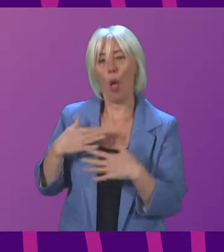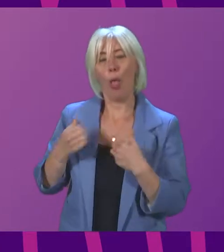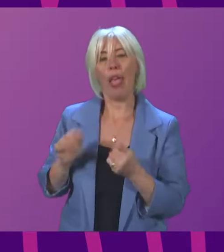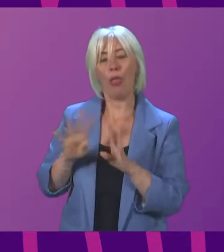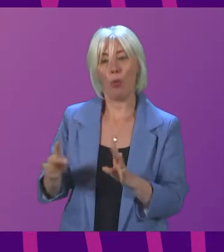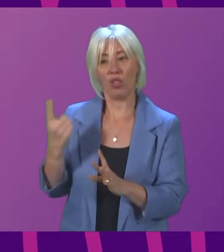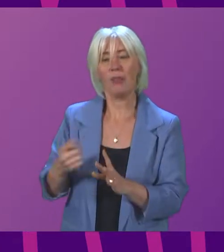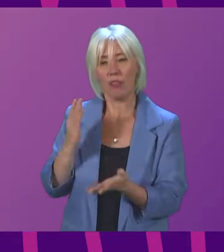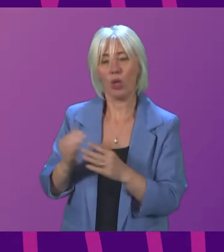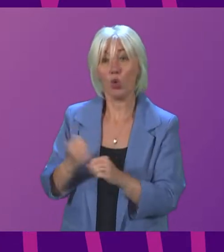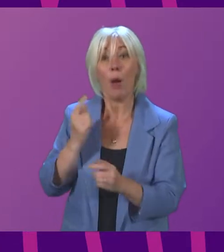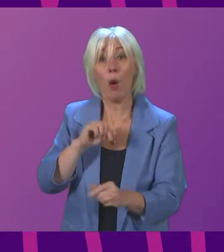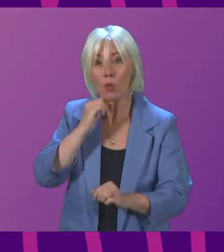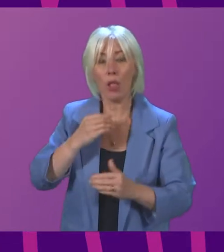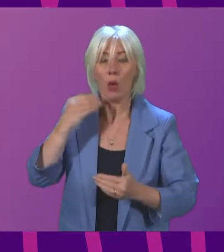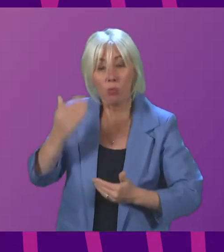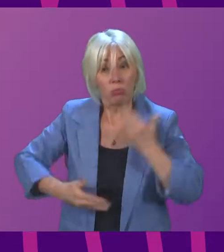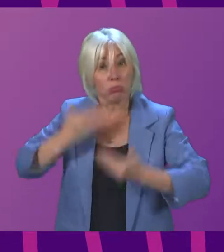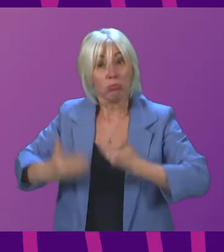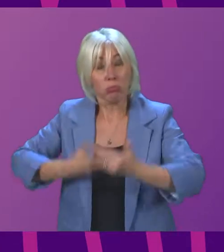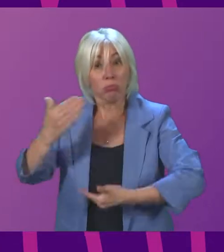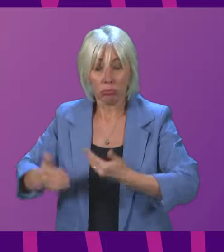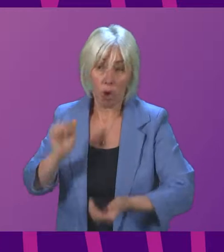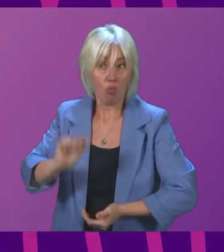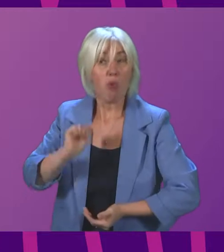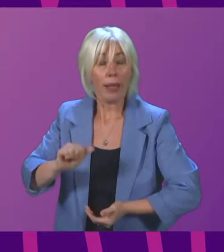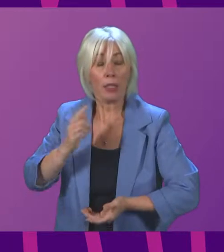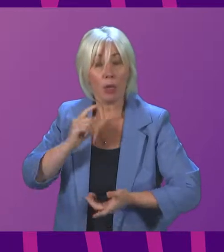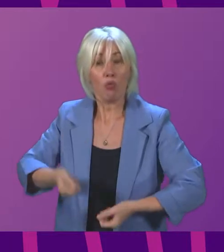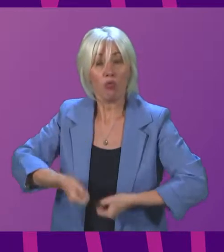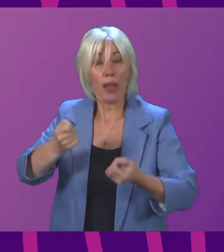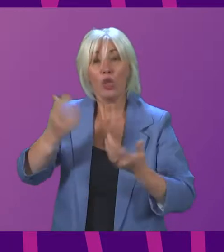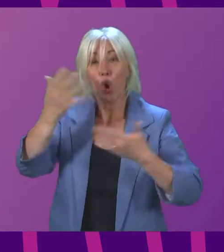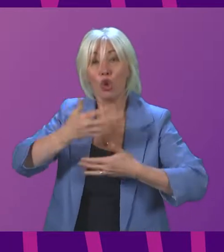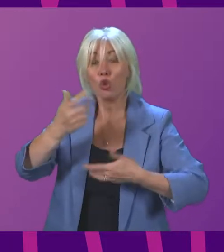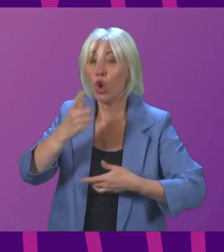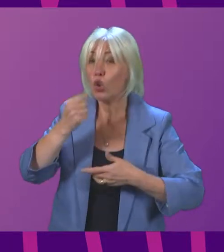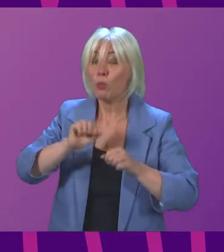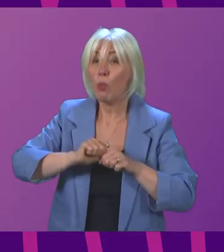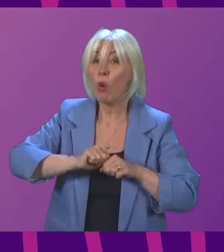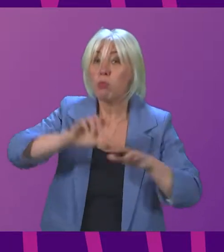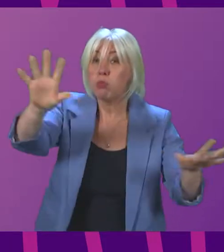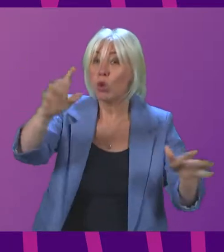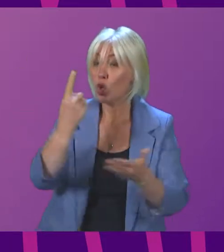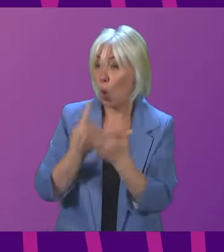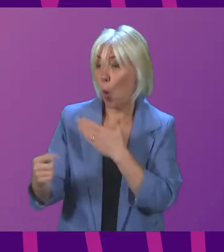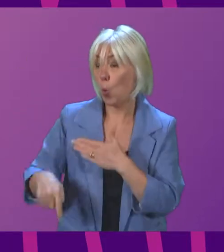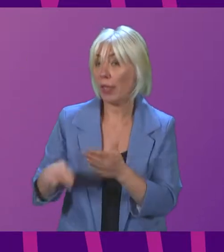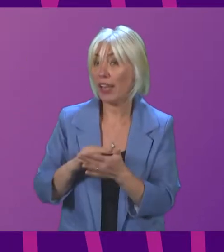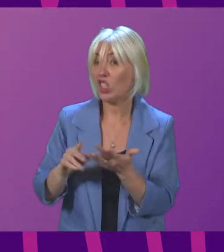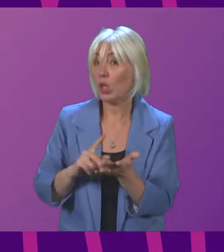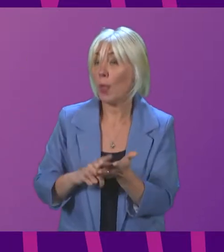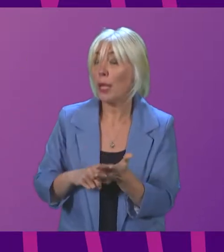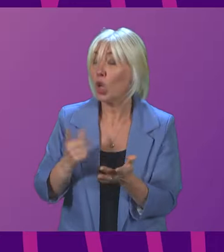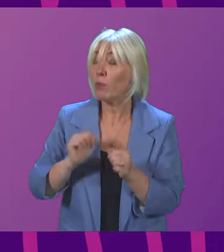be done at pace, and Ms Weber is absolutely right to raise the concern that this could be more widespread than just NHS Lothian. But that is what